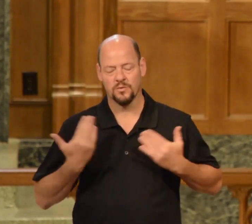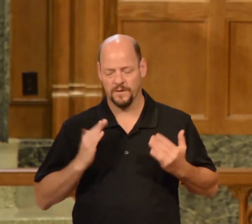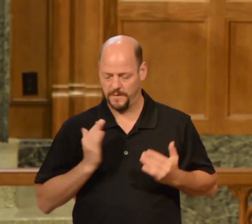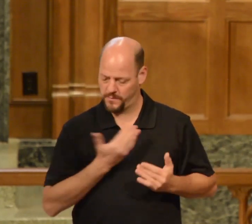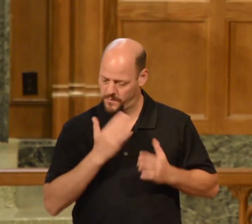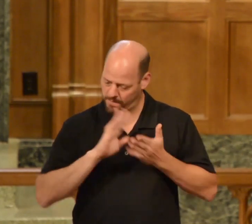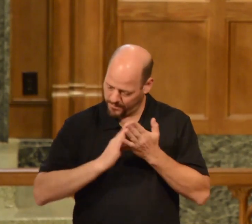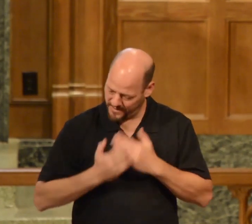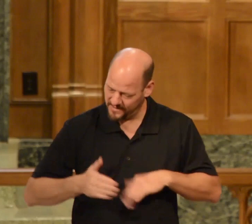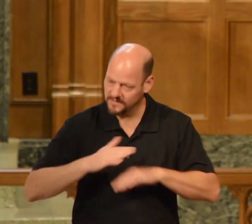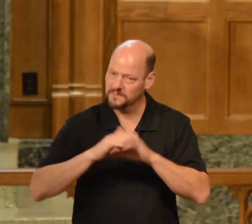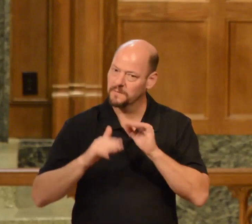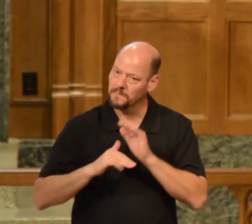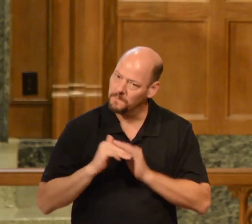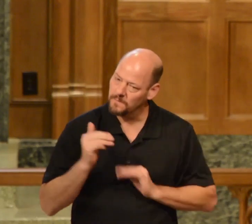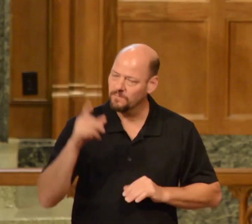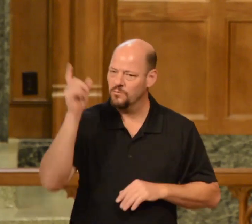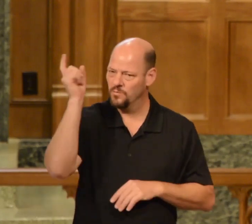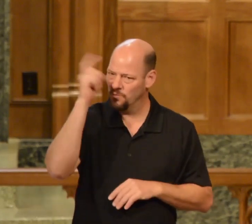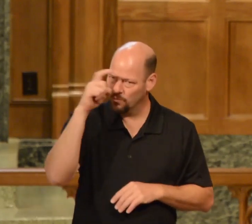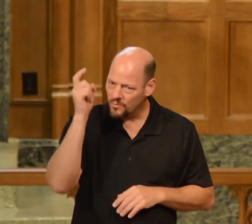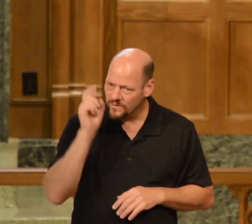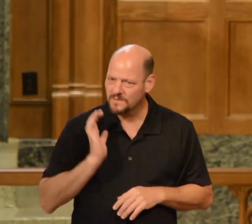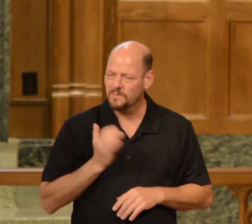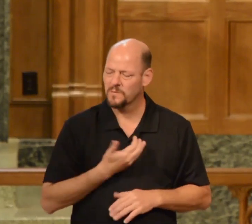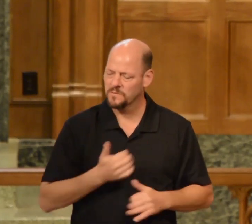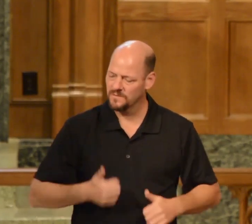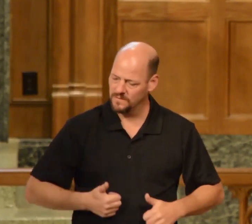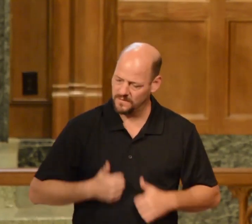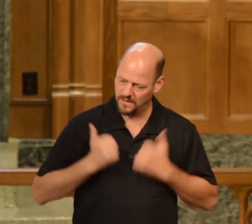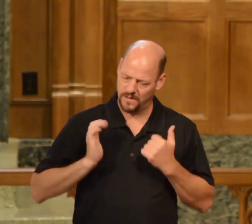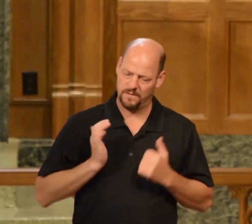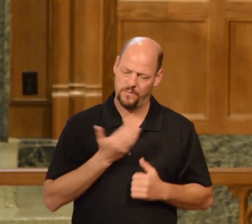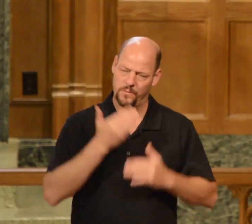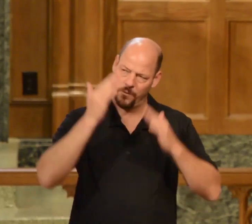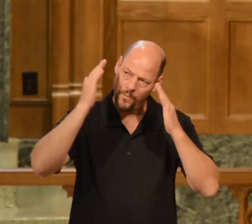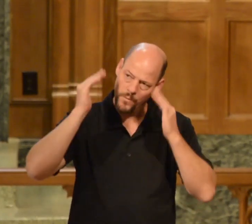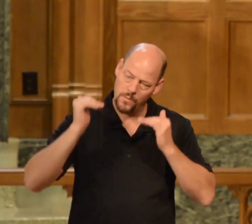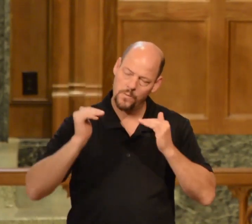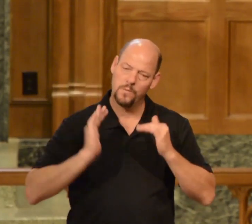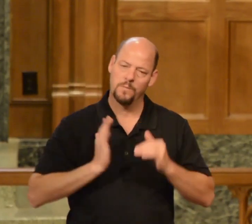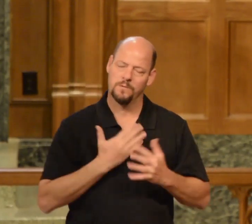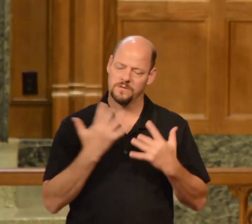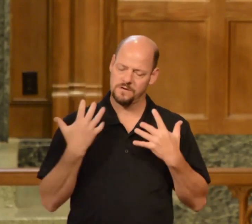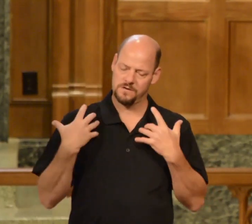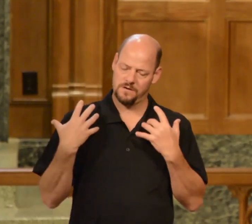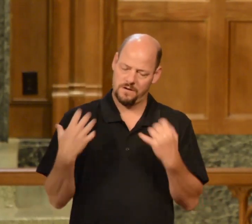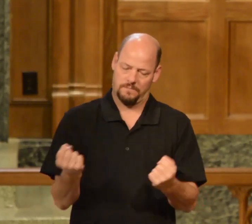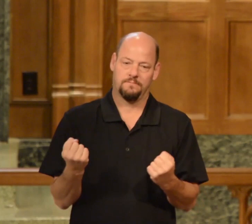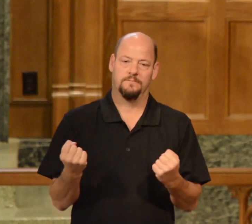comfort that is our wisdom that is our life and our hope and our confidence